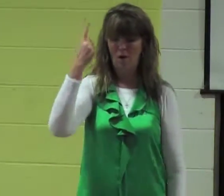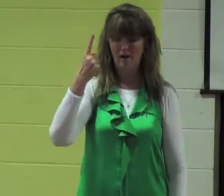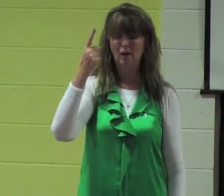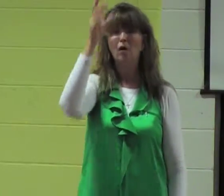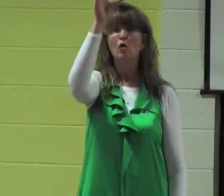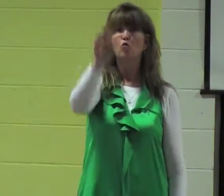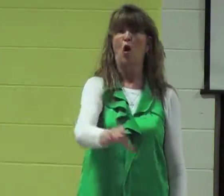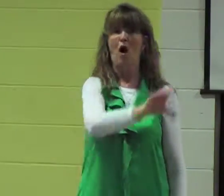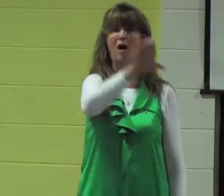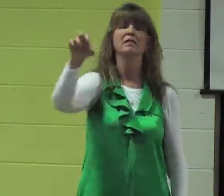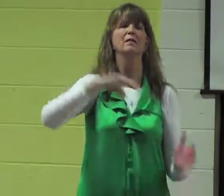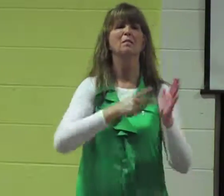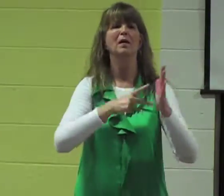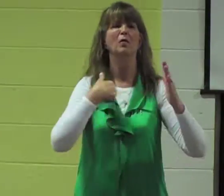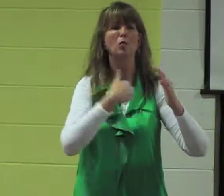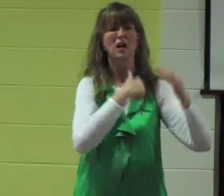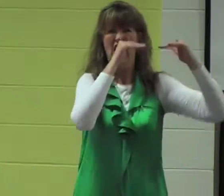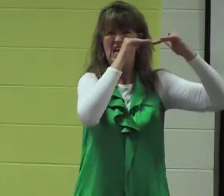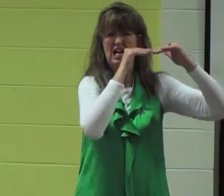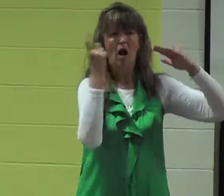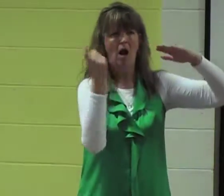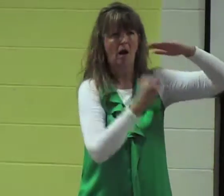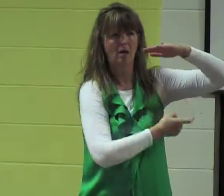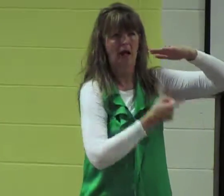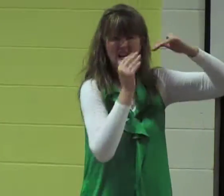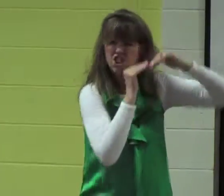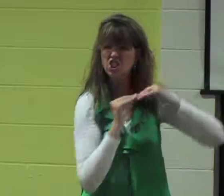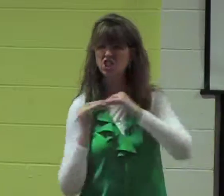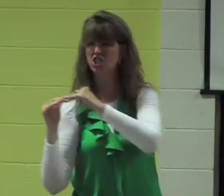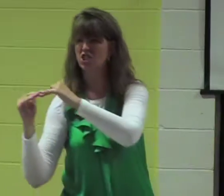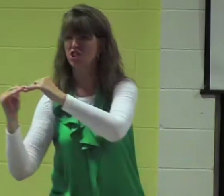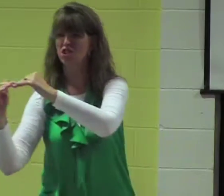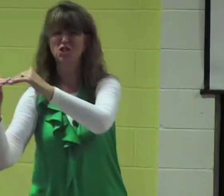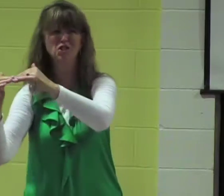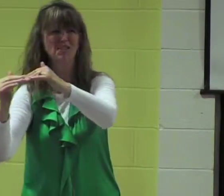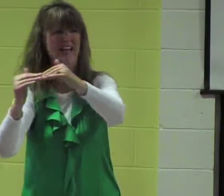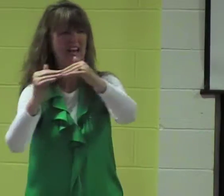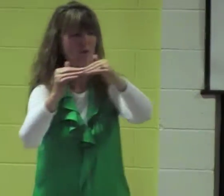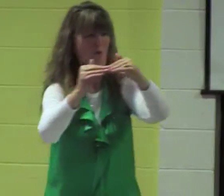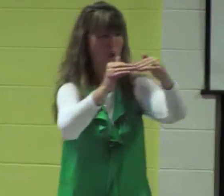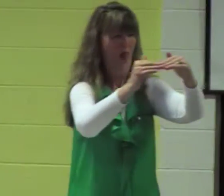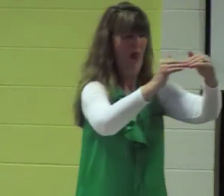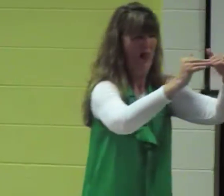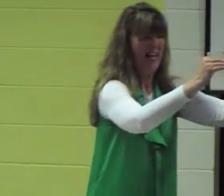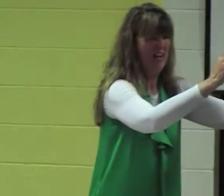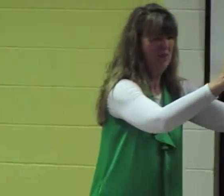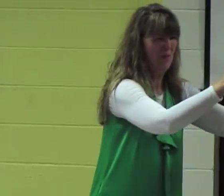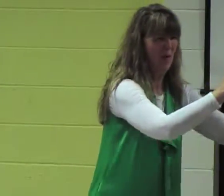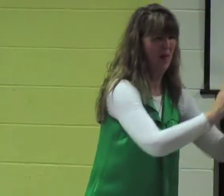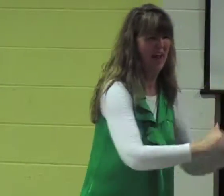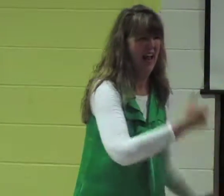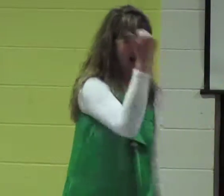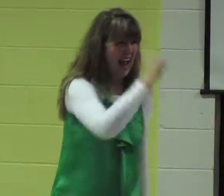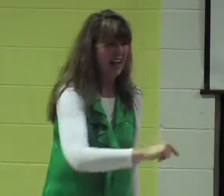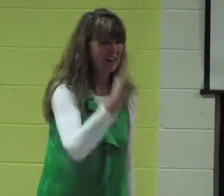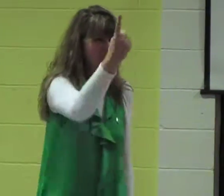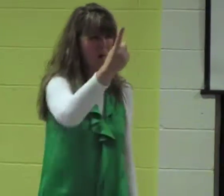can boast no one at the cross we it is a level playing heel